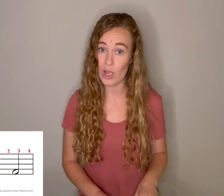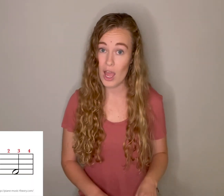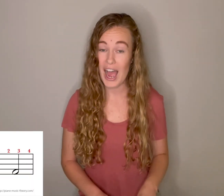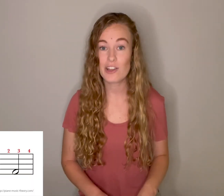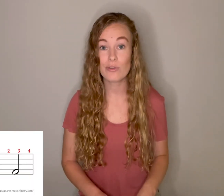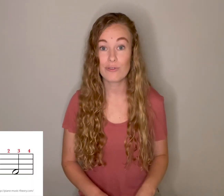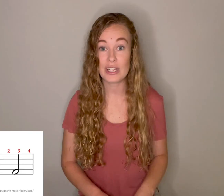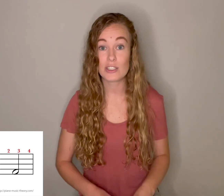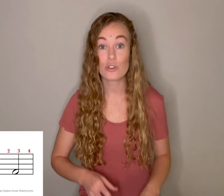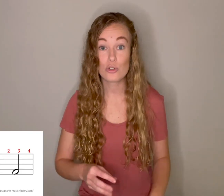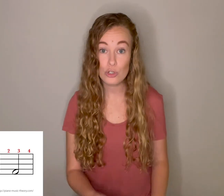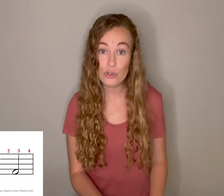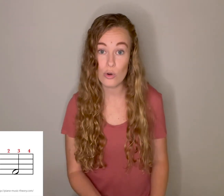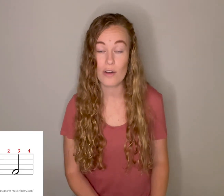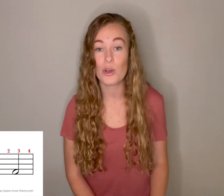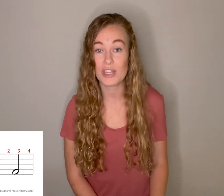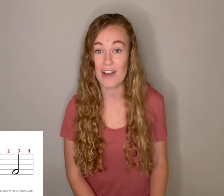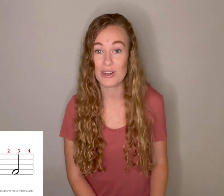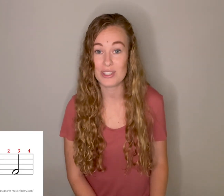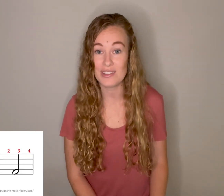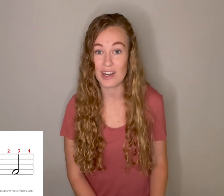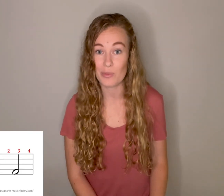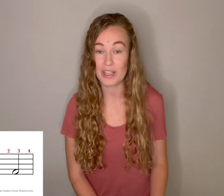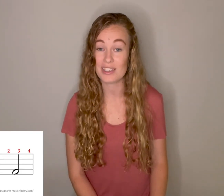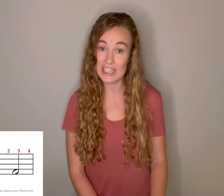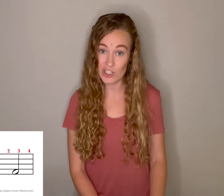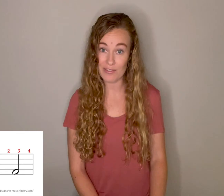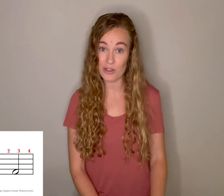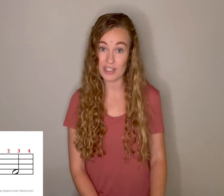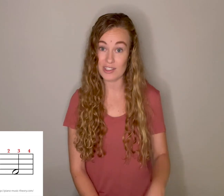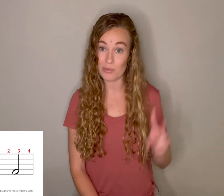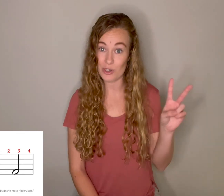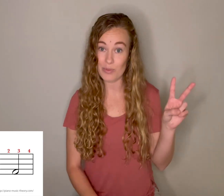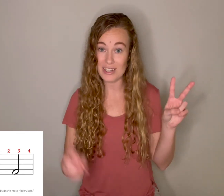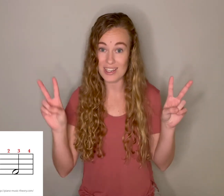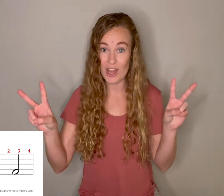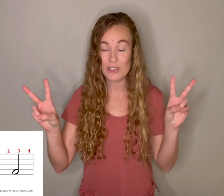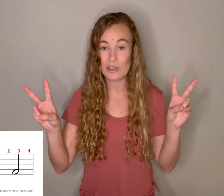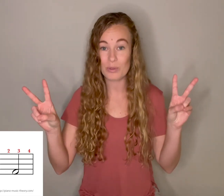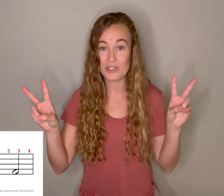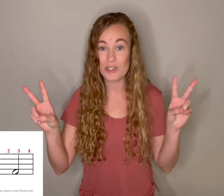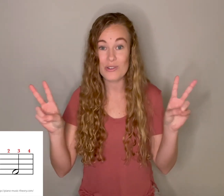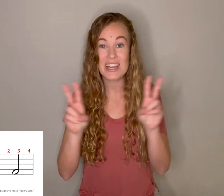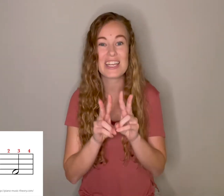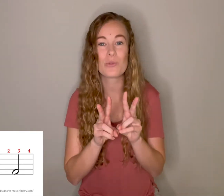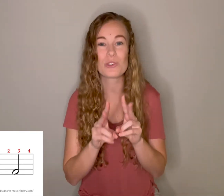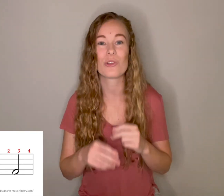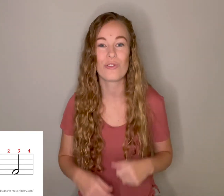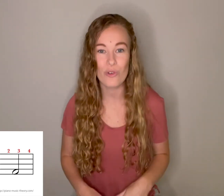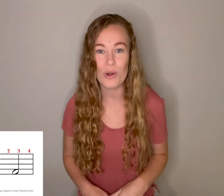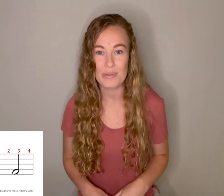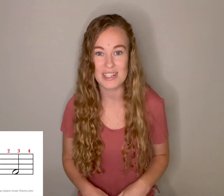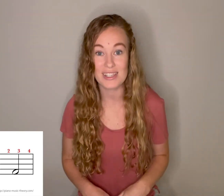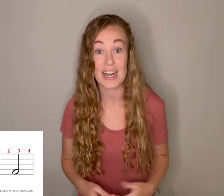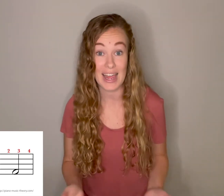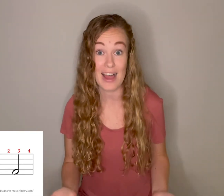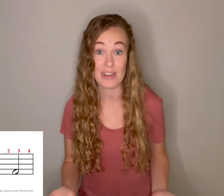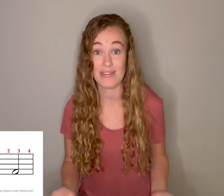I could fit two of those half notes in there, because each half note takes up two beats. Two plus two equals the four beats that I have in that